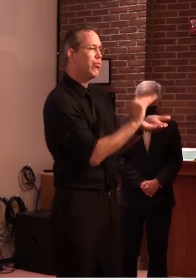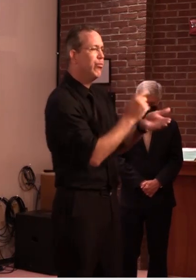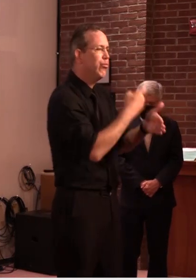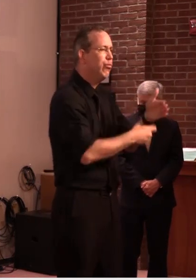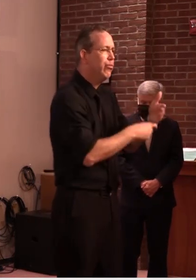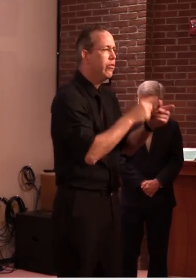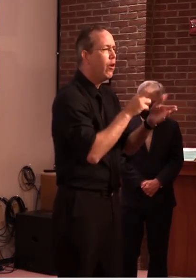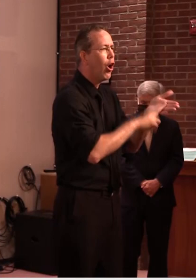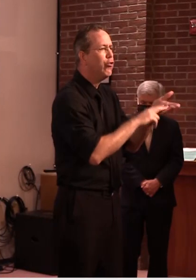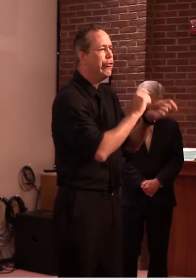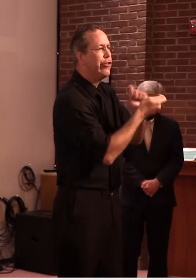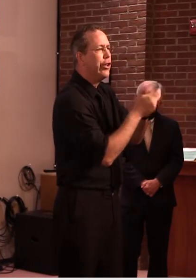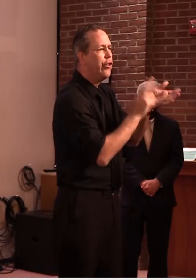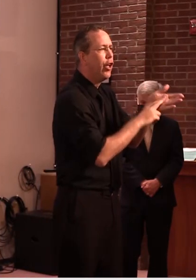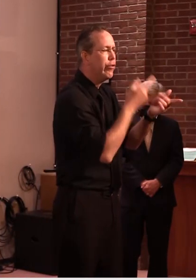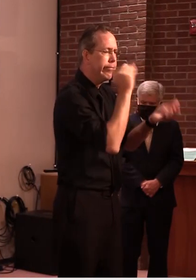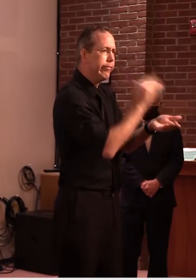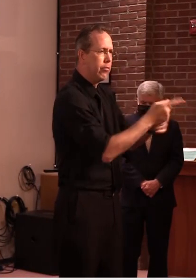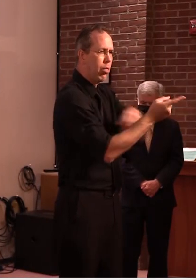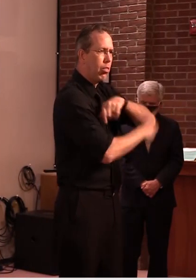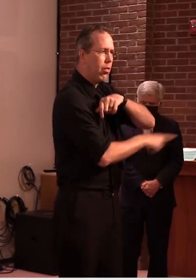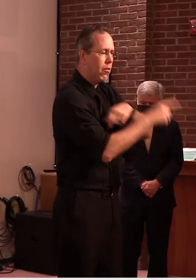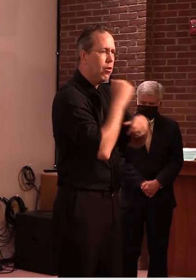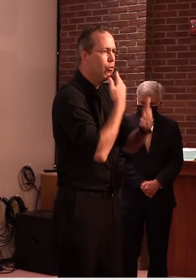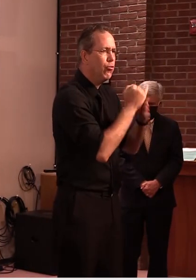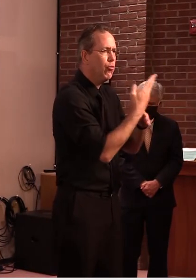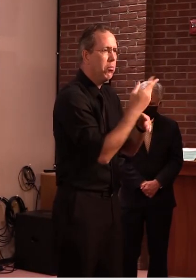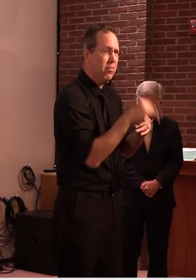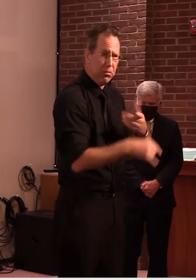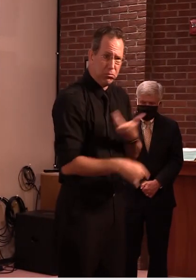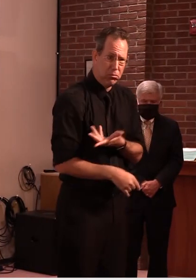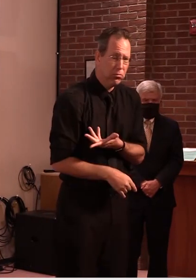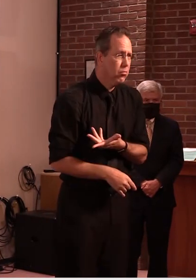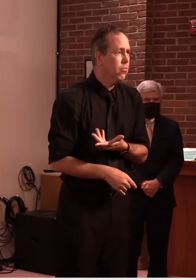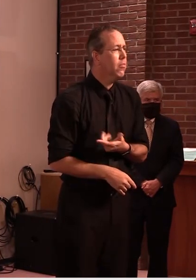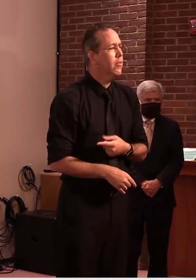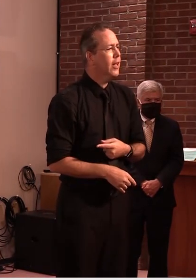and i i i haven't given that any thought and i certainly haven't talked to the secretary